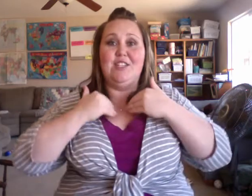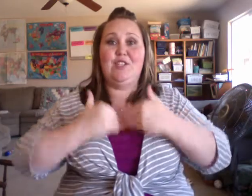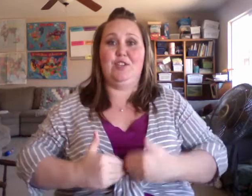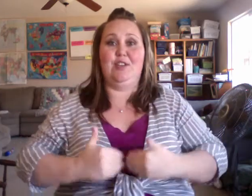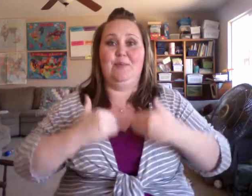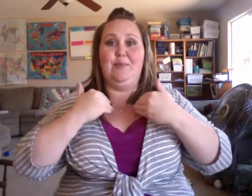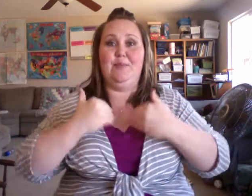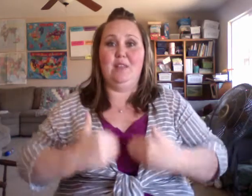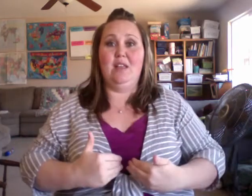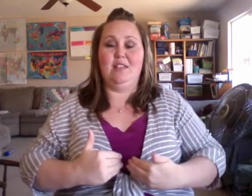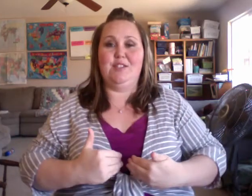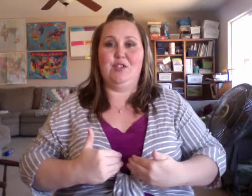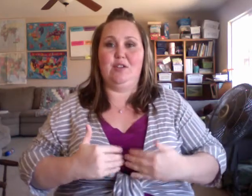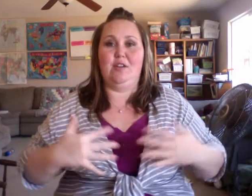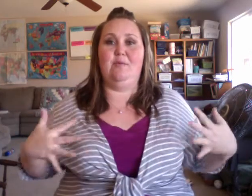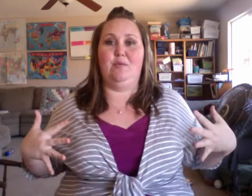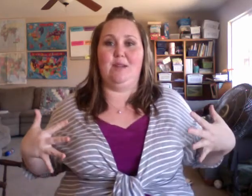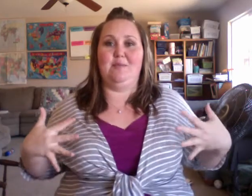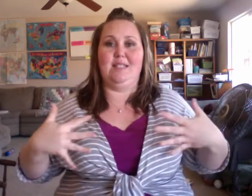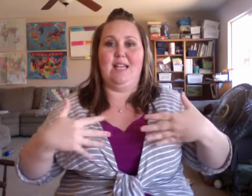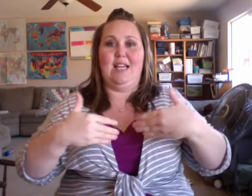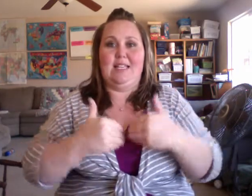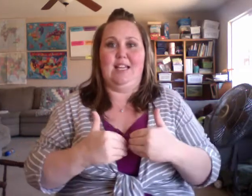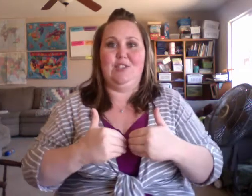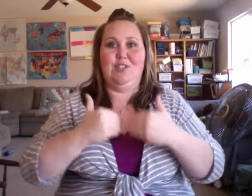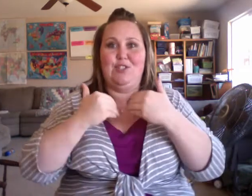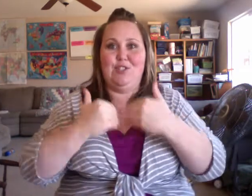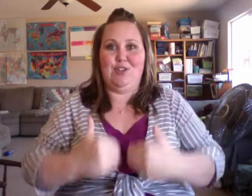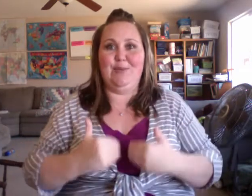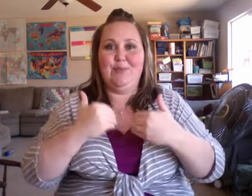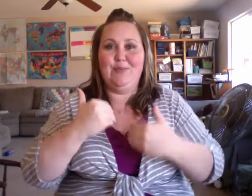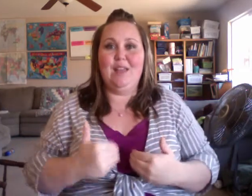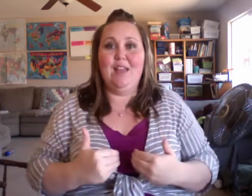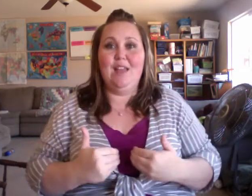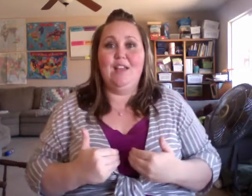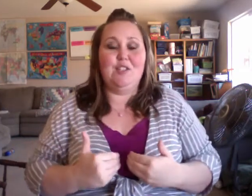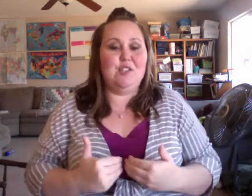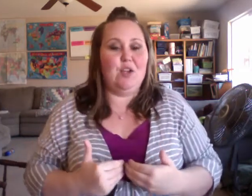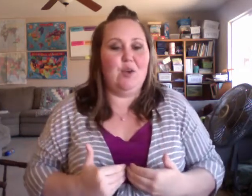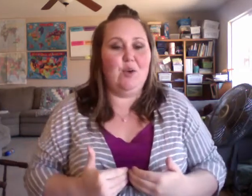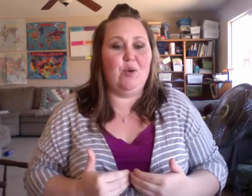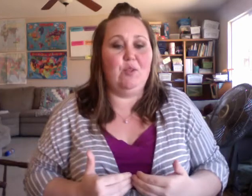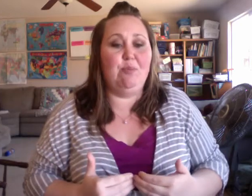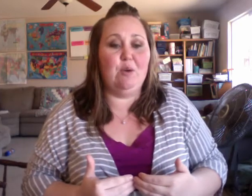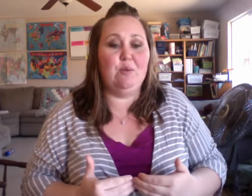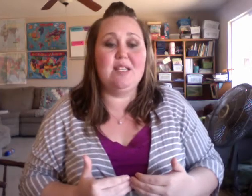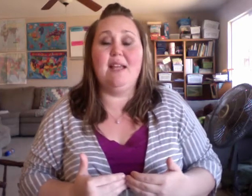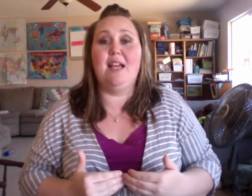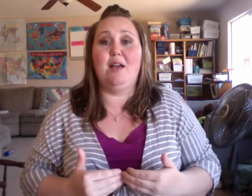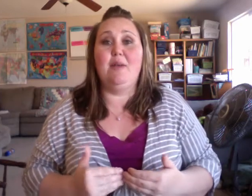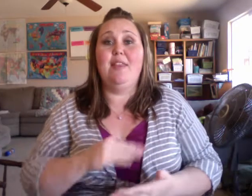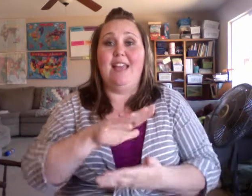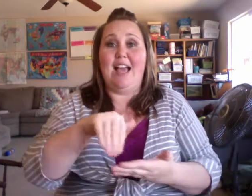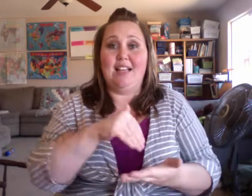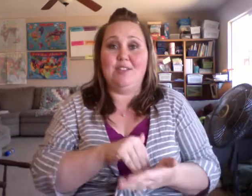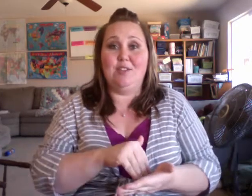sternum. The sternum, the ribs attached to the sternum. So the bones that make up the axle